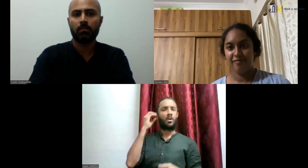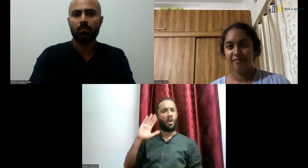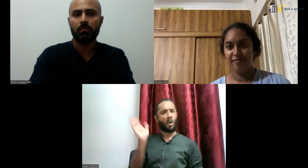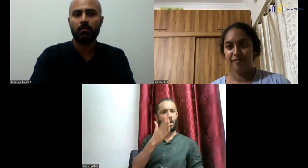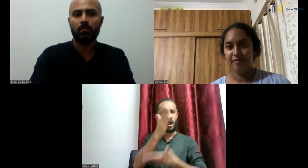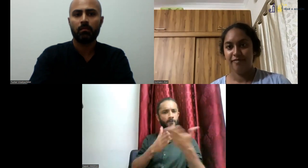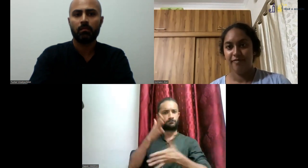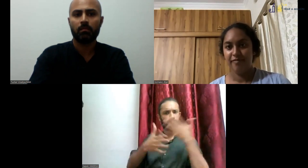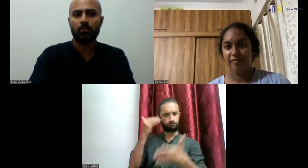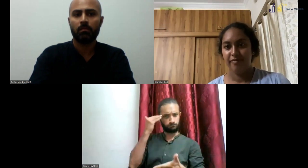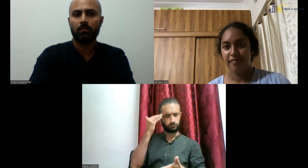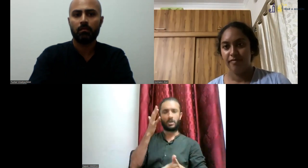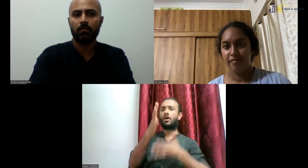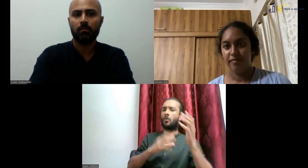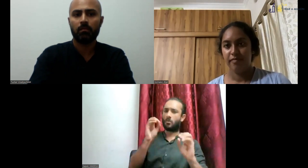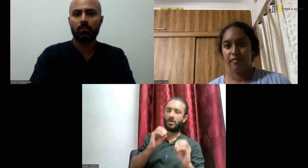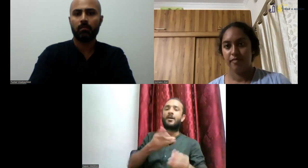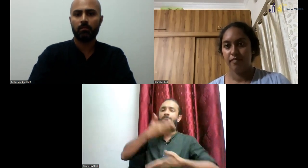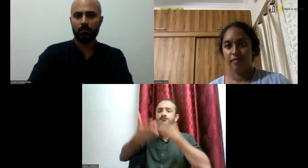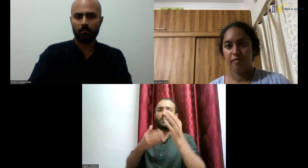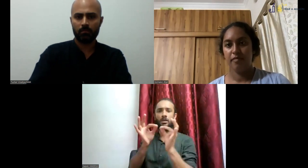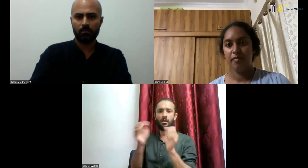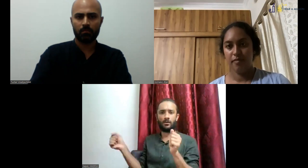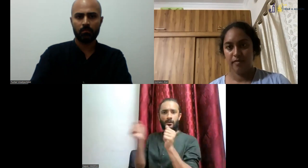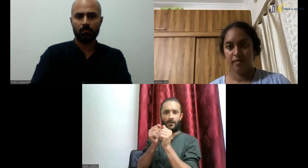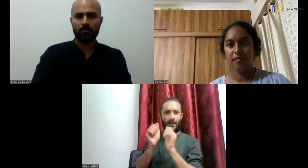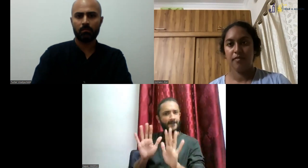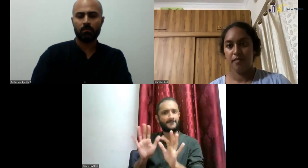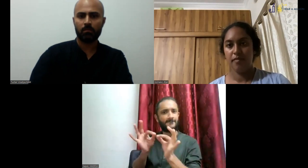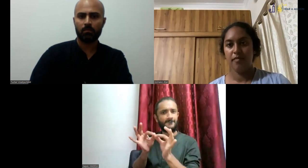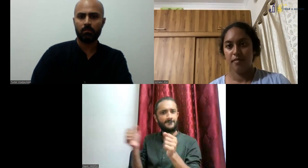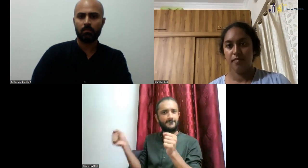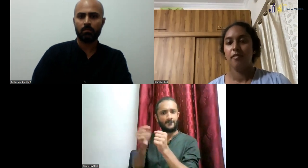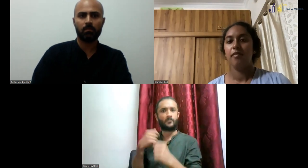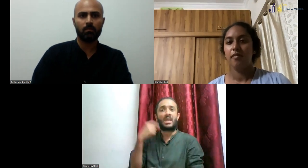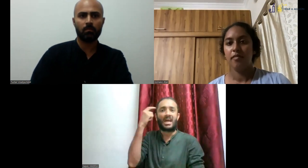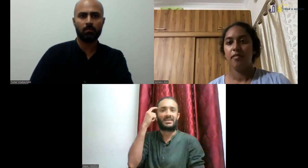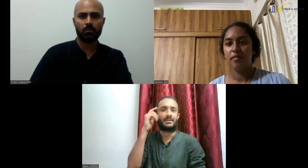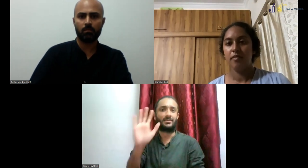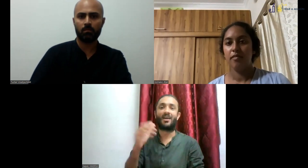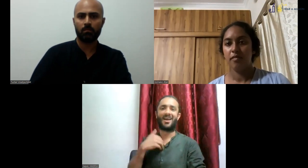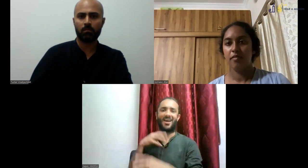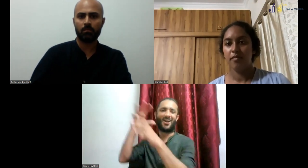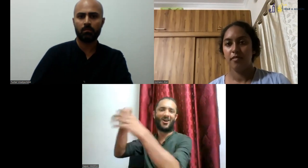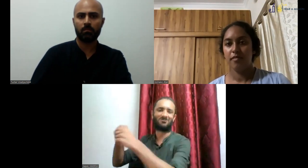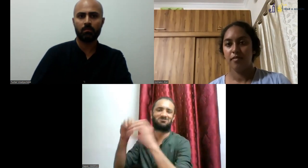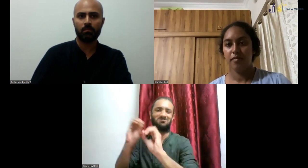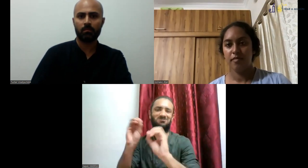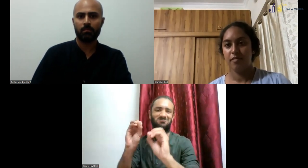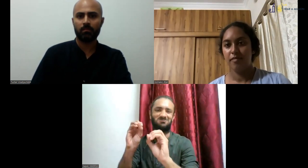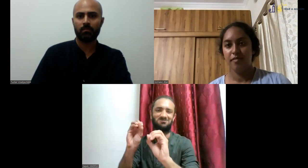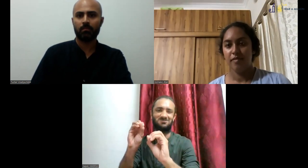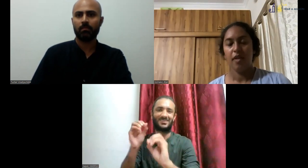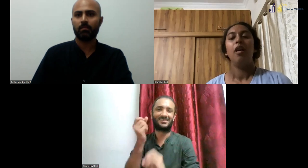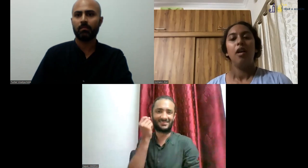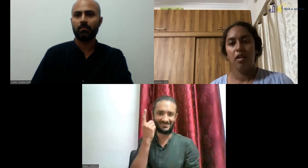with NCRT translation, translating curriculum. But the thing is basically some of the teachers who do not use sign language, but they